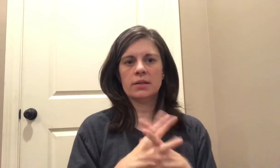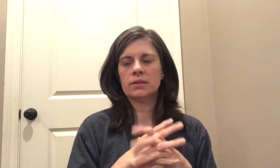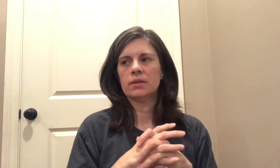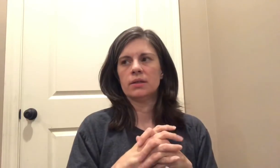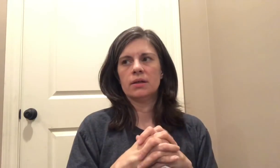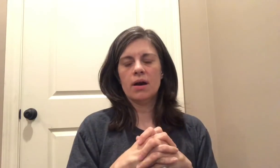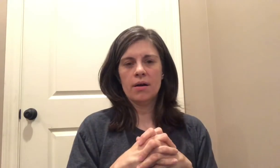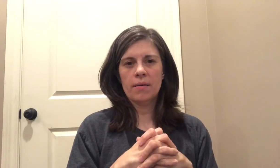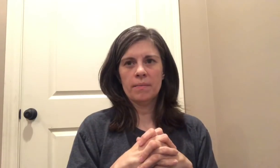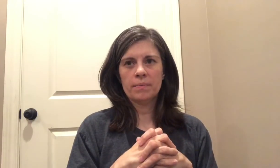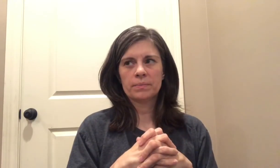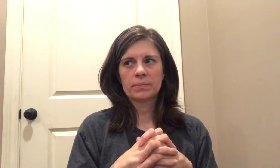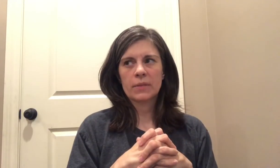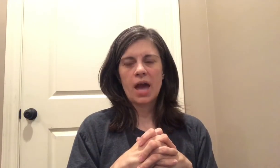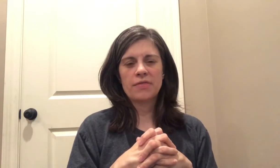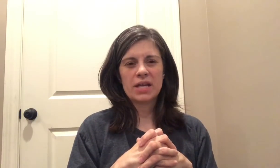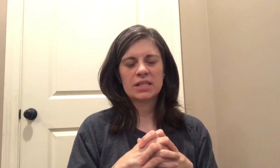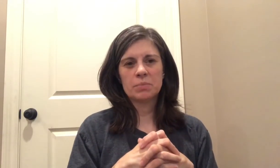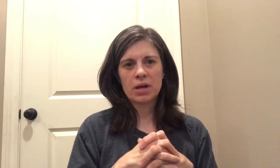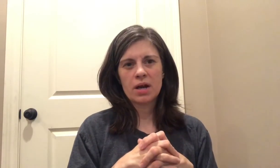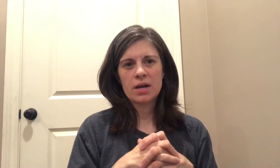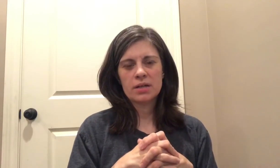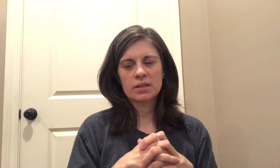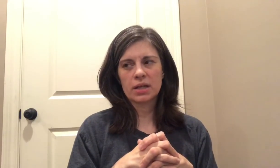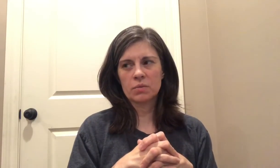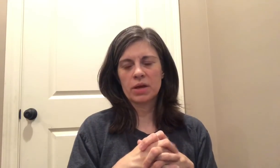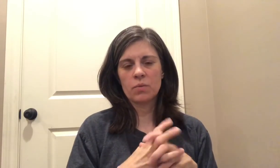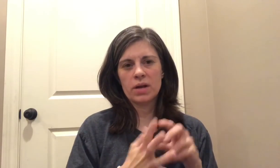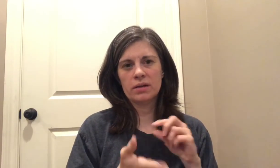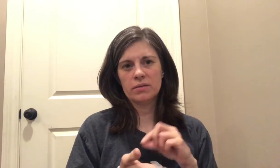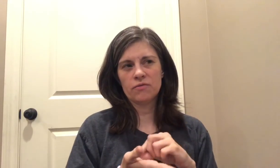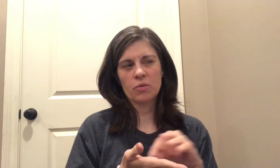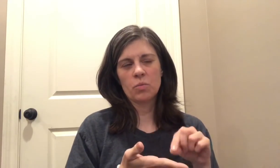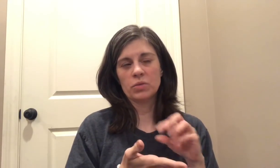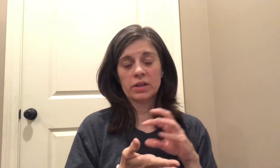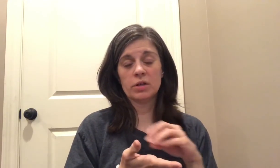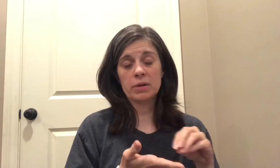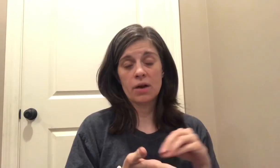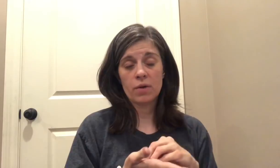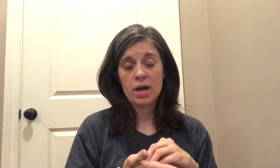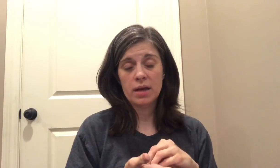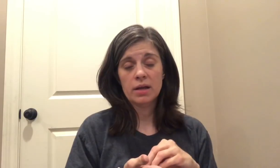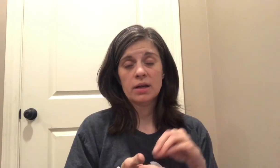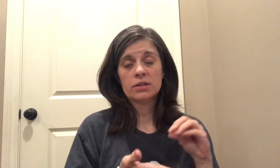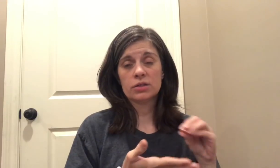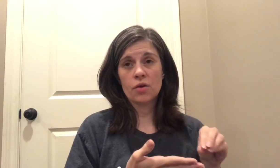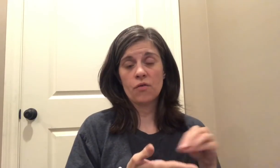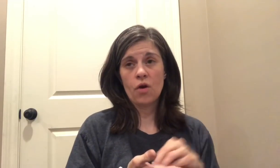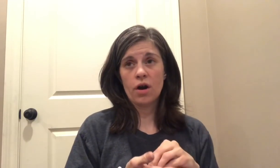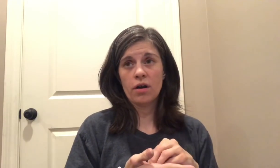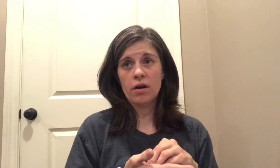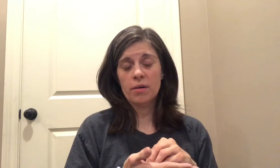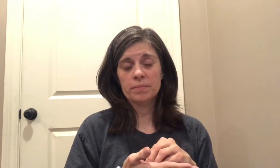um I think it's because like like what from the little bit I read so far um